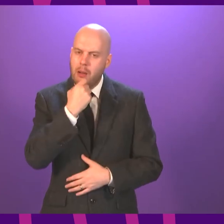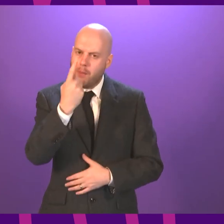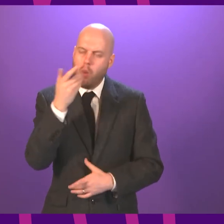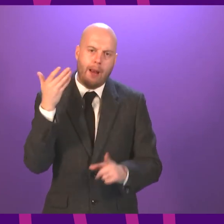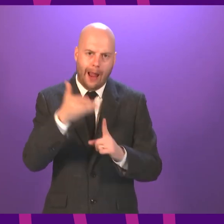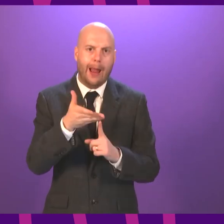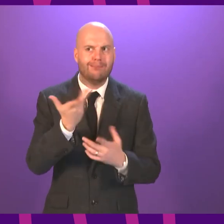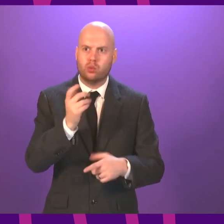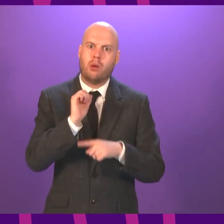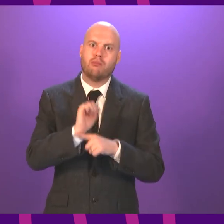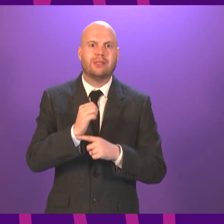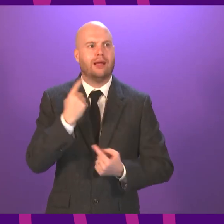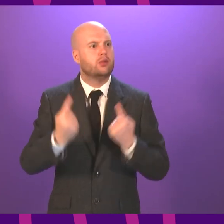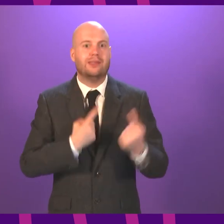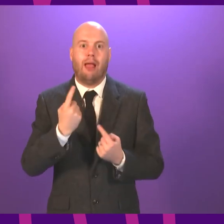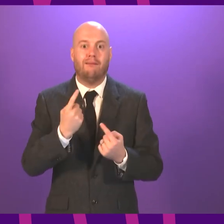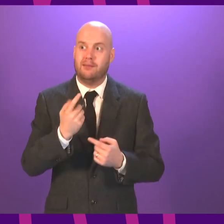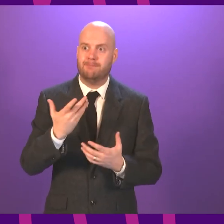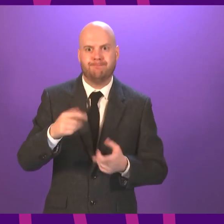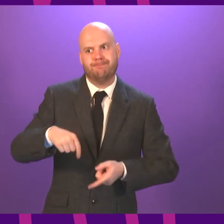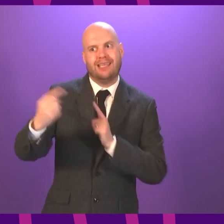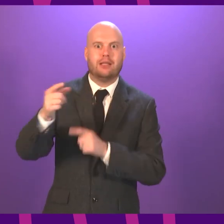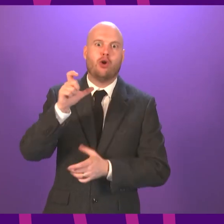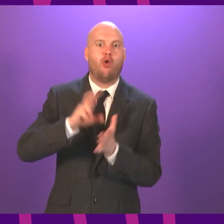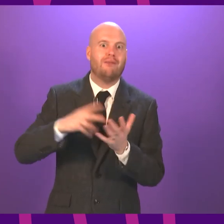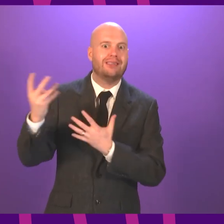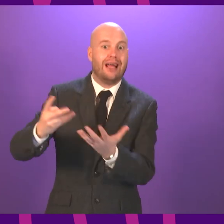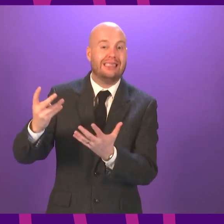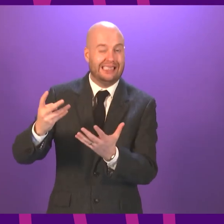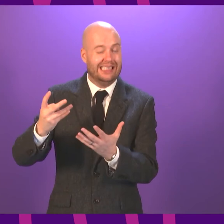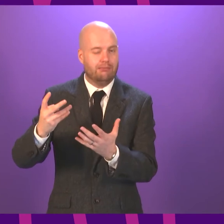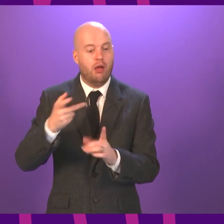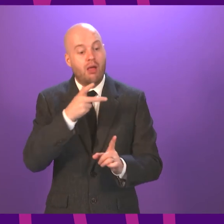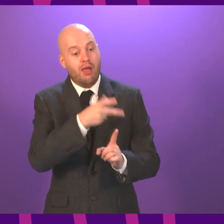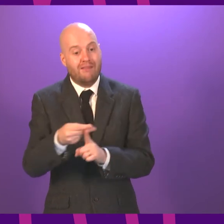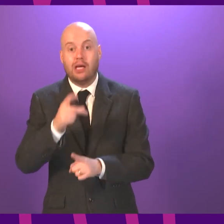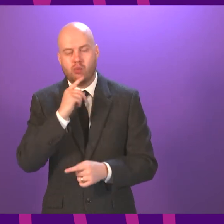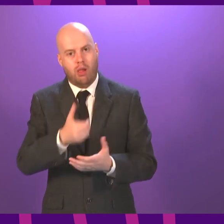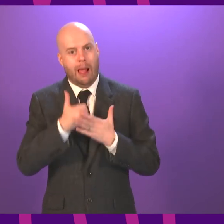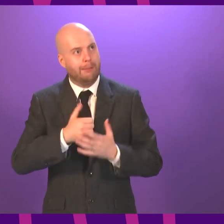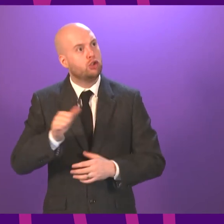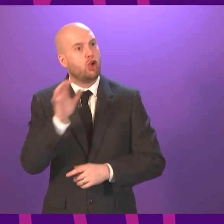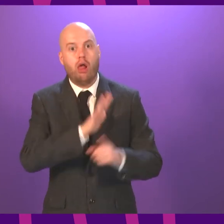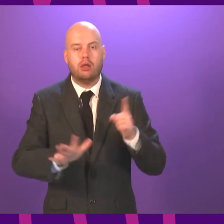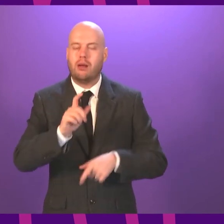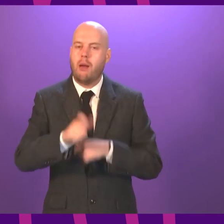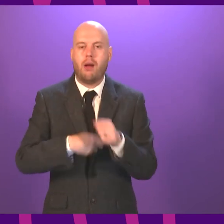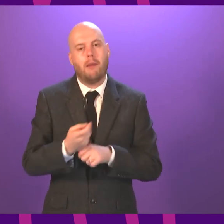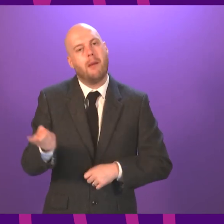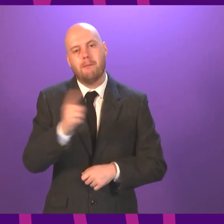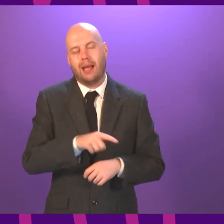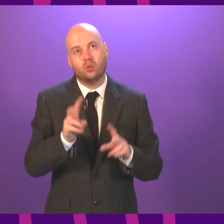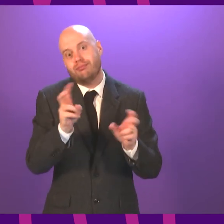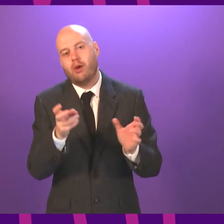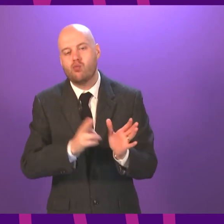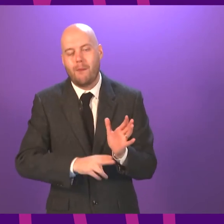against this virus and to get the country back to normality. Overall, Scotland, taking today's figures into account,